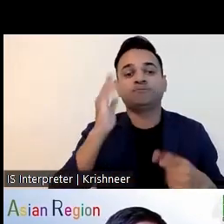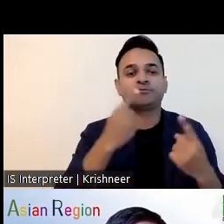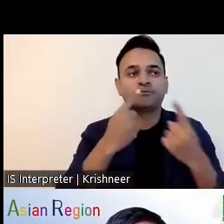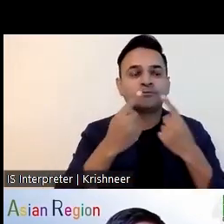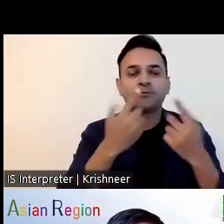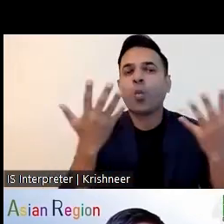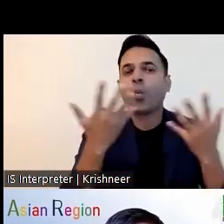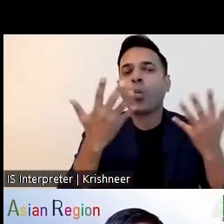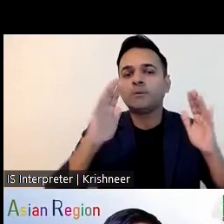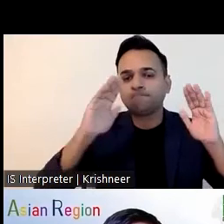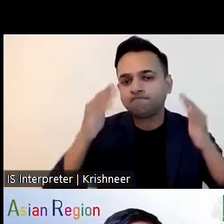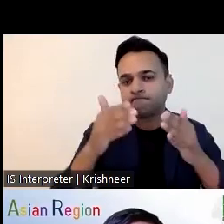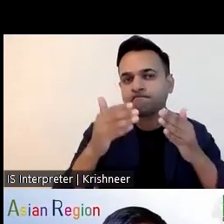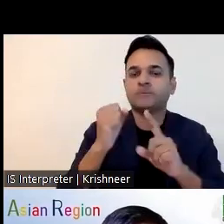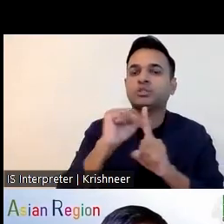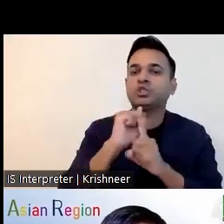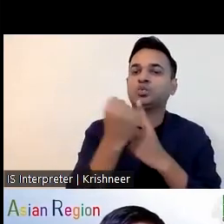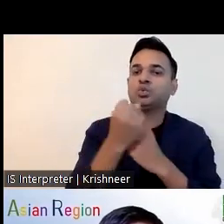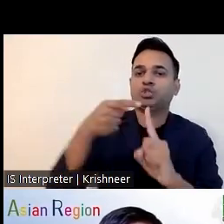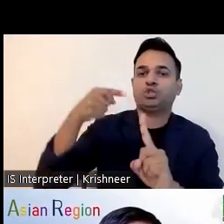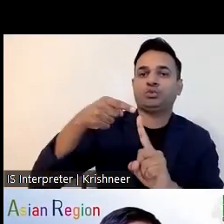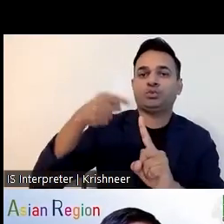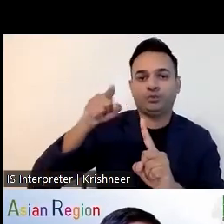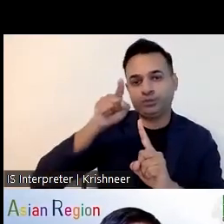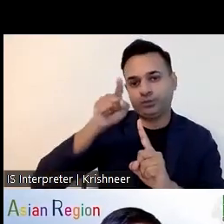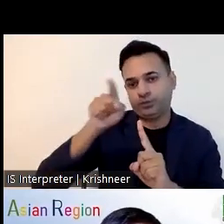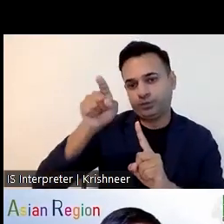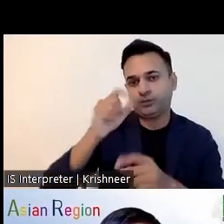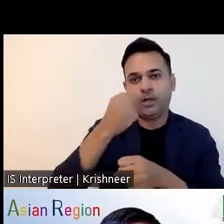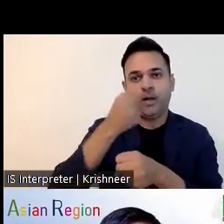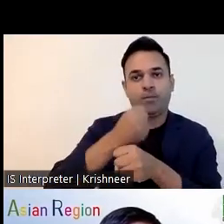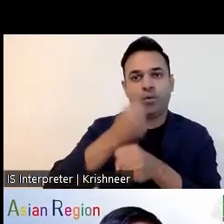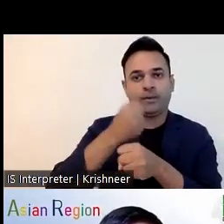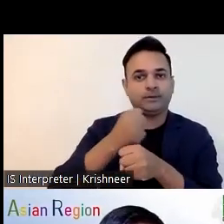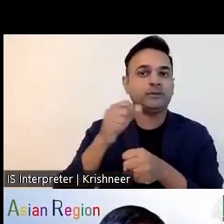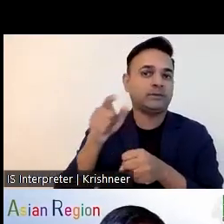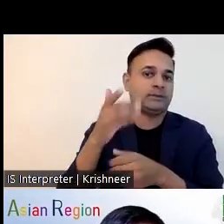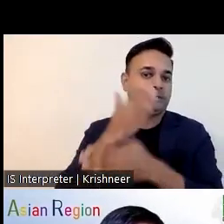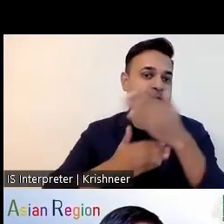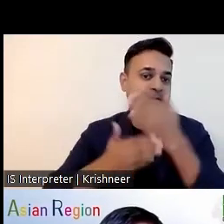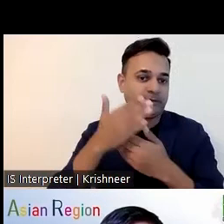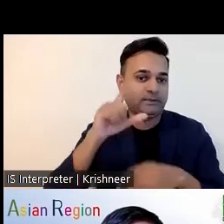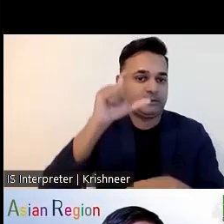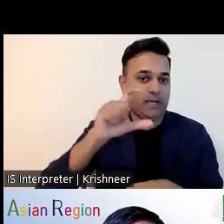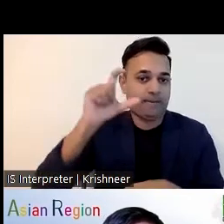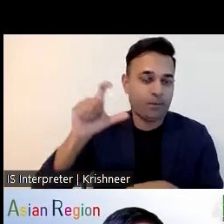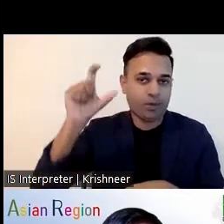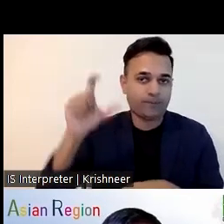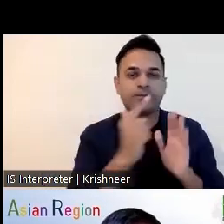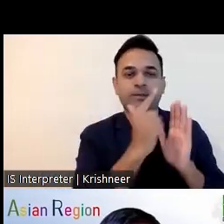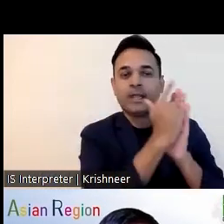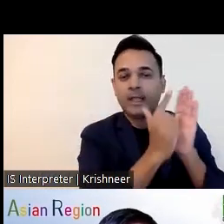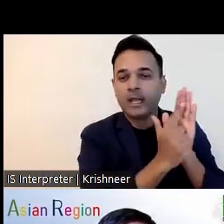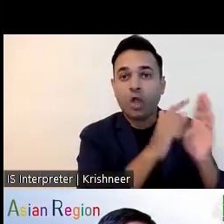barriers that the person with disabilities are facing in getting employment opportunities here in nepal so let me start my